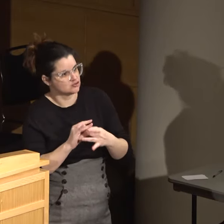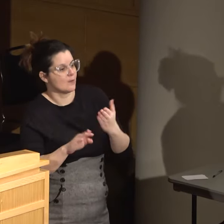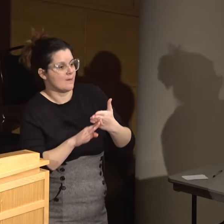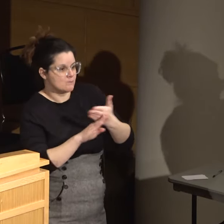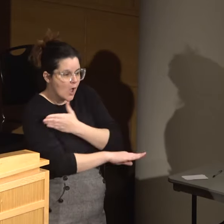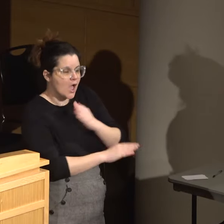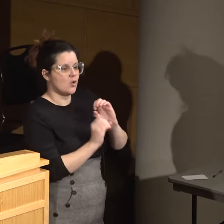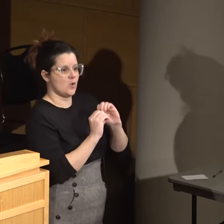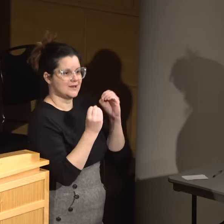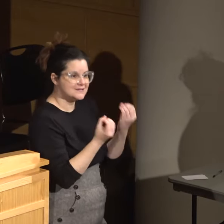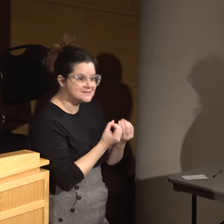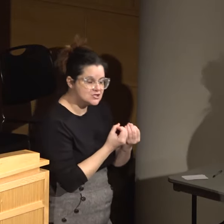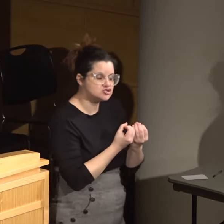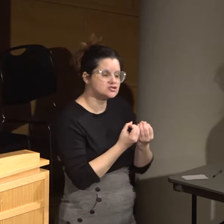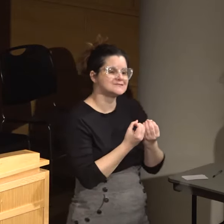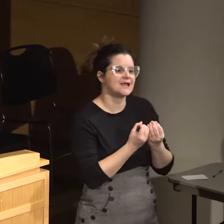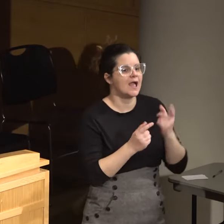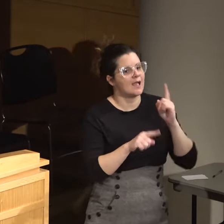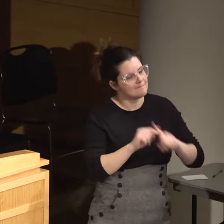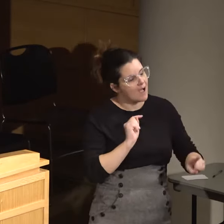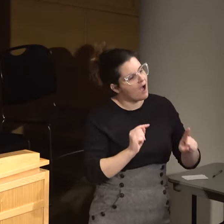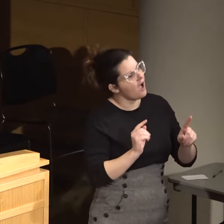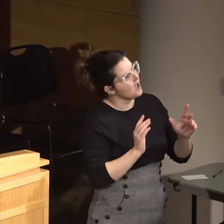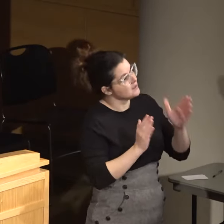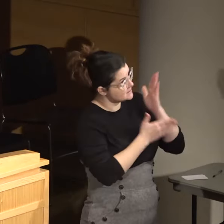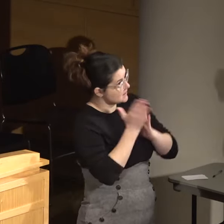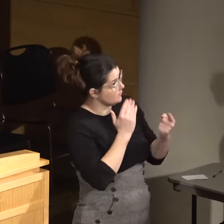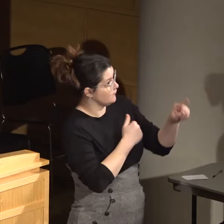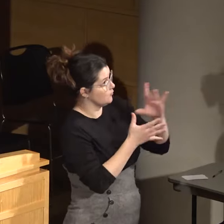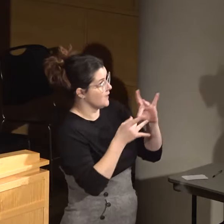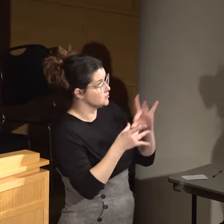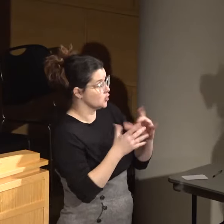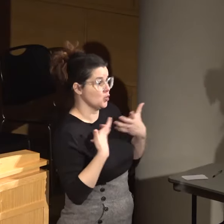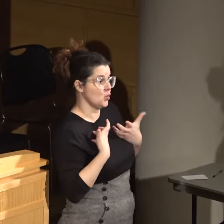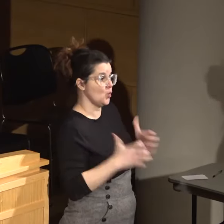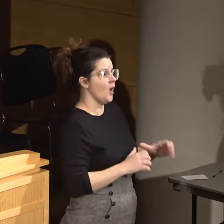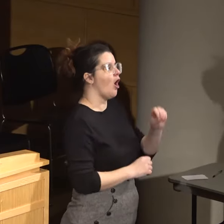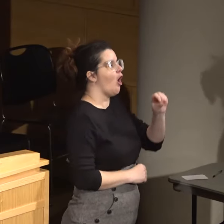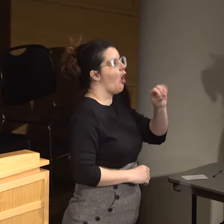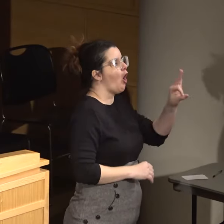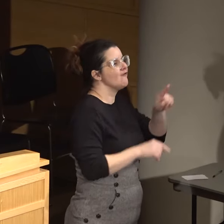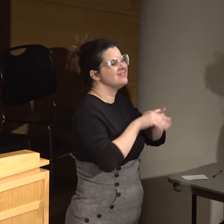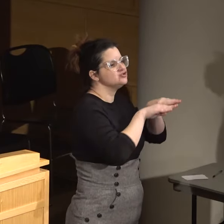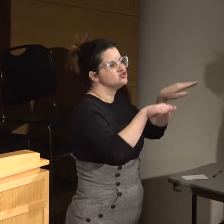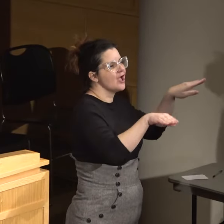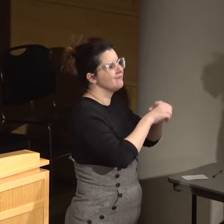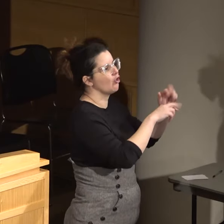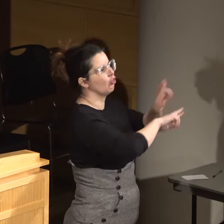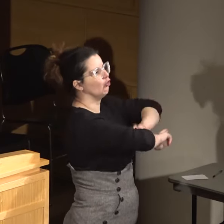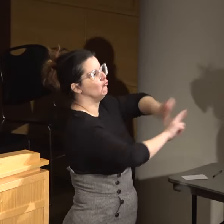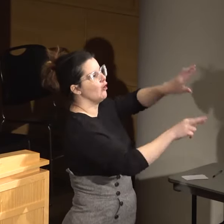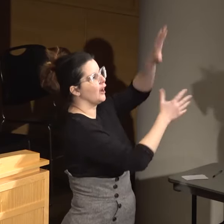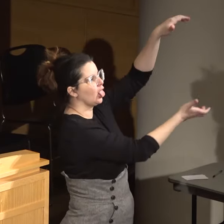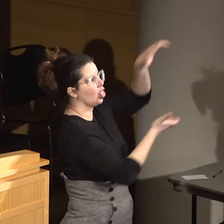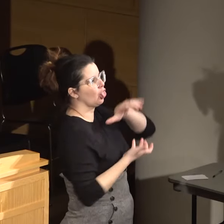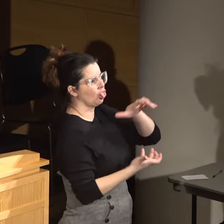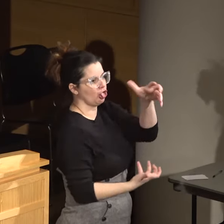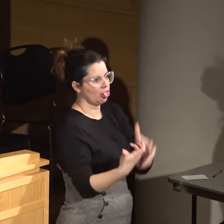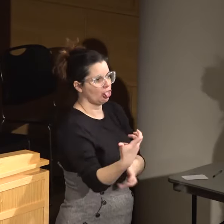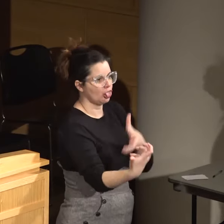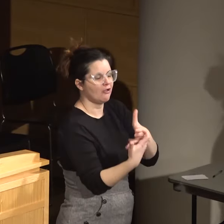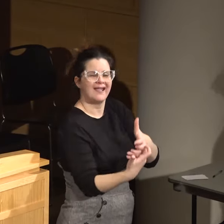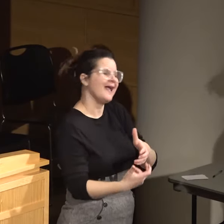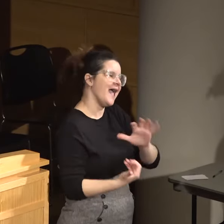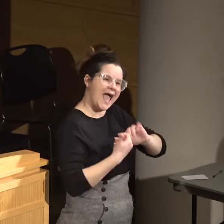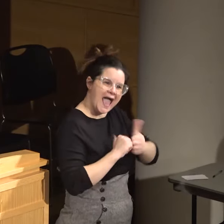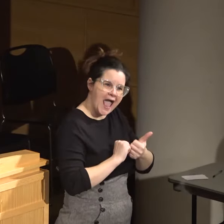organizations, but given, some of you said you don't want off the shelf, how do you address directly what is going on